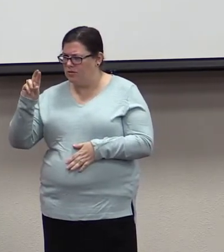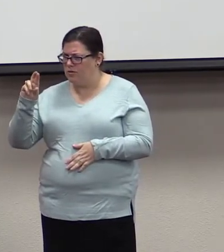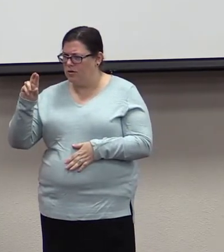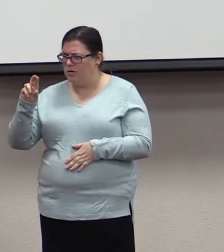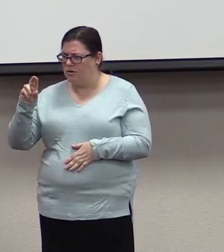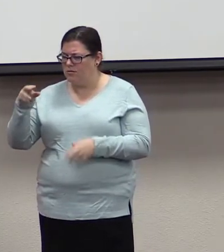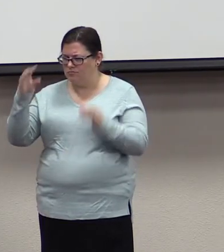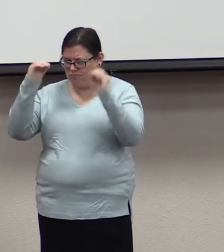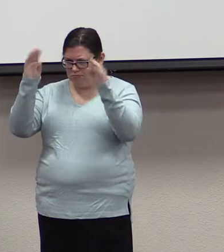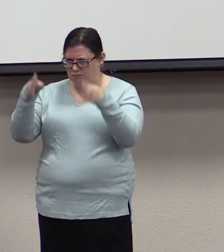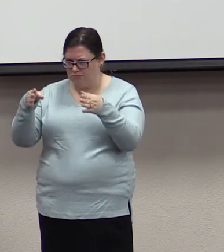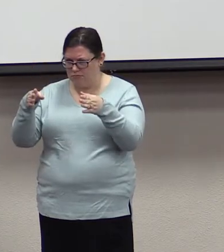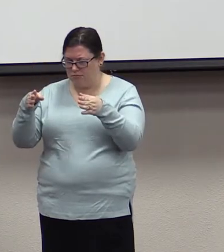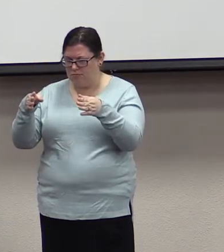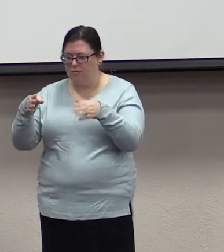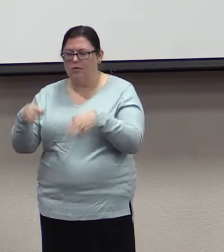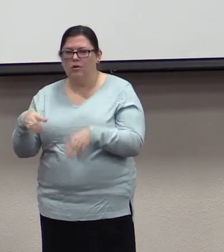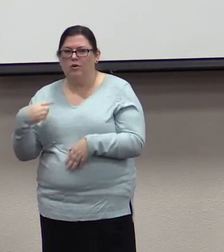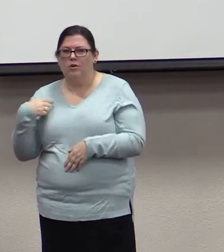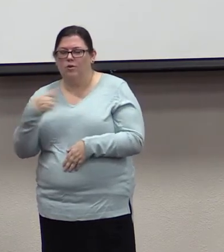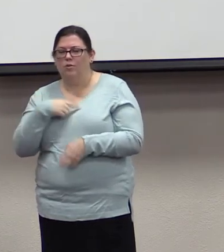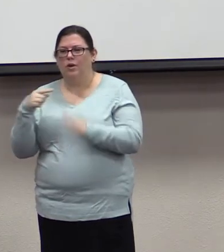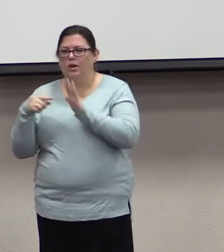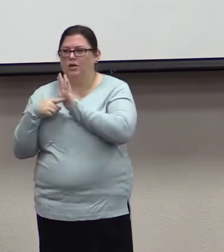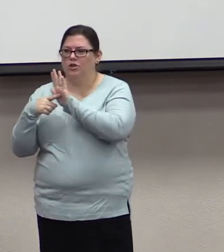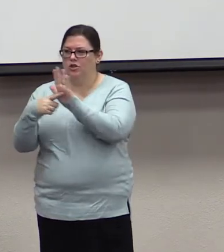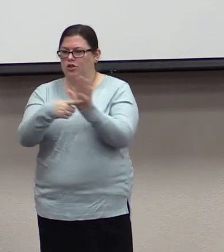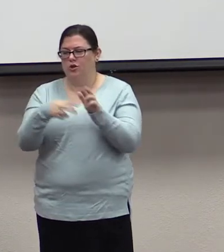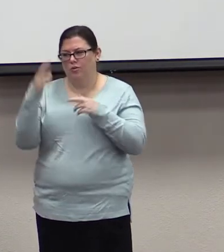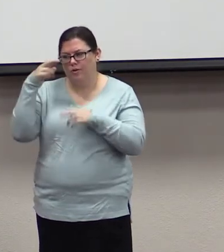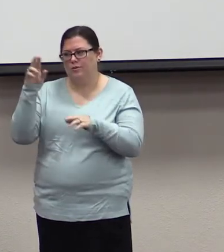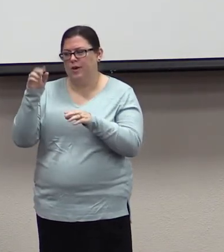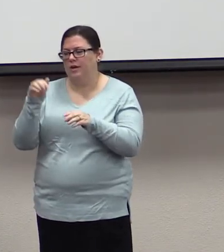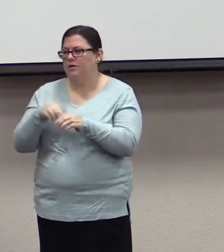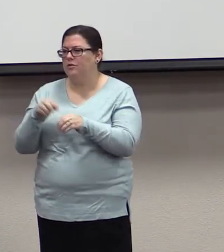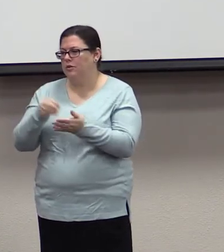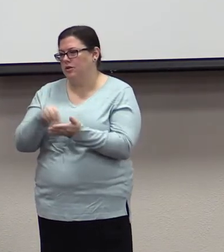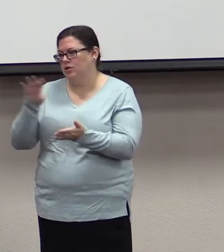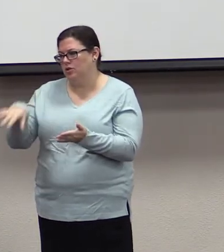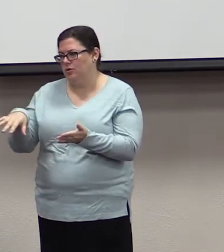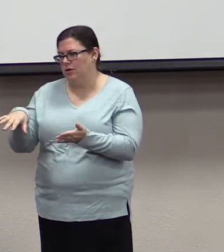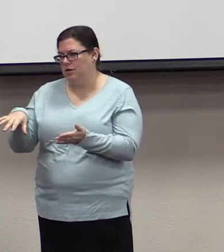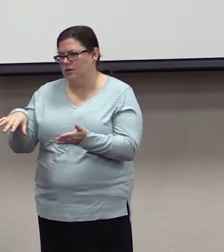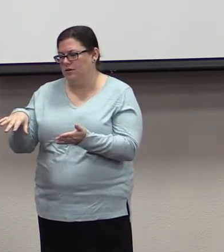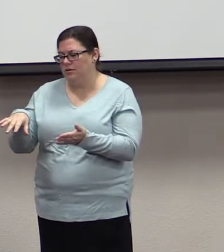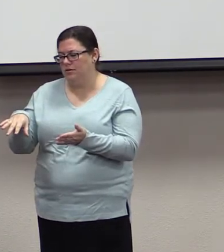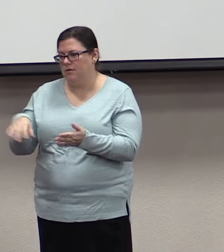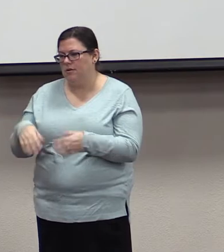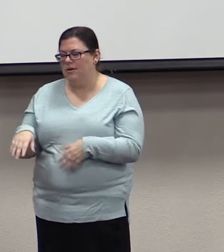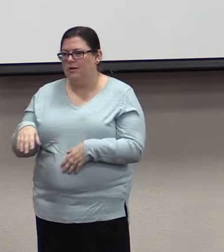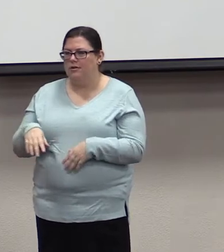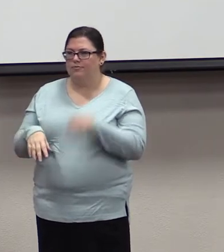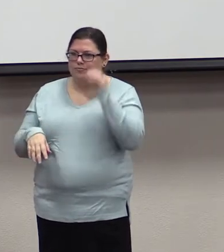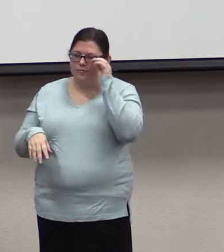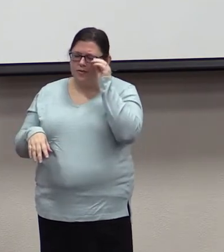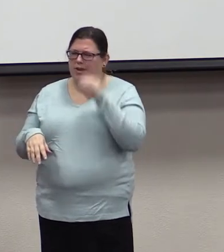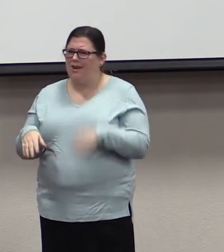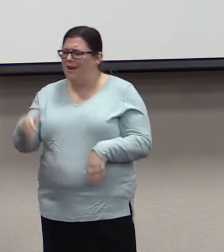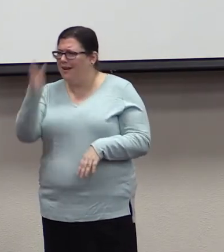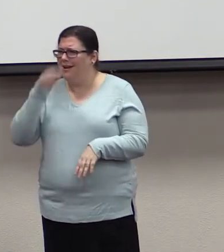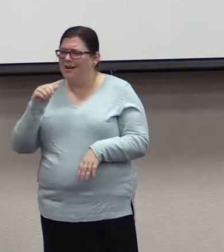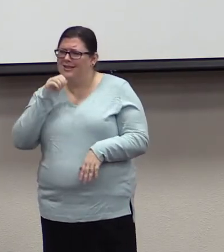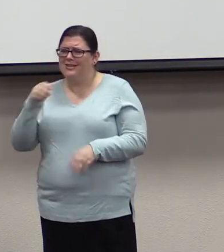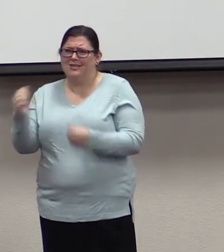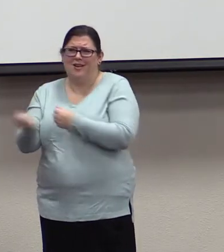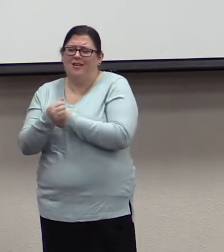God does not like teachers more than students, or bosses more than employees, husbands more than wives, or parents more than children.